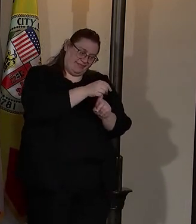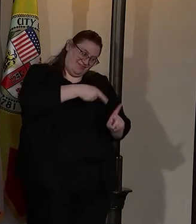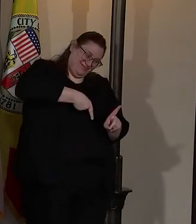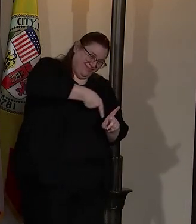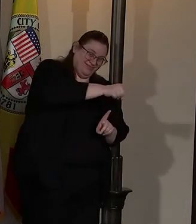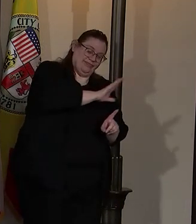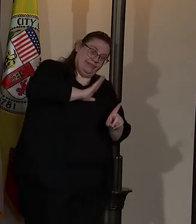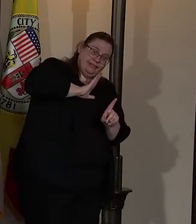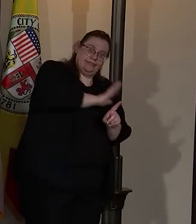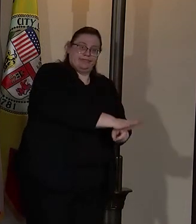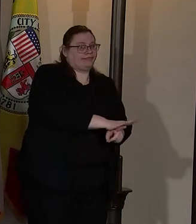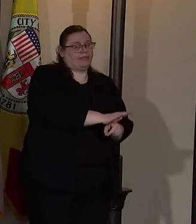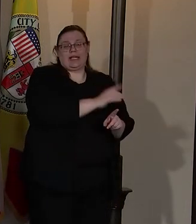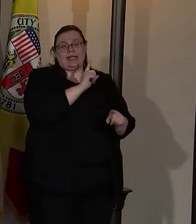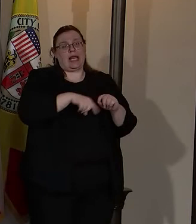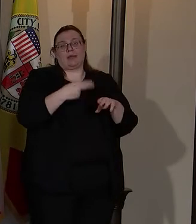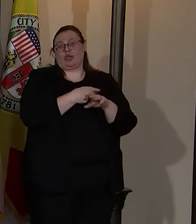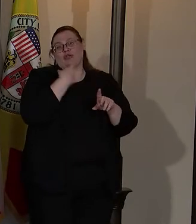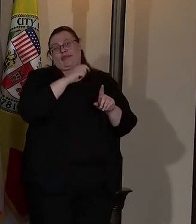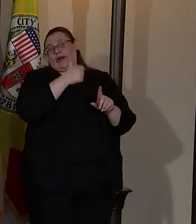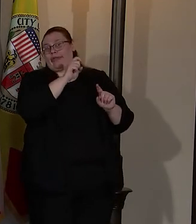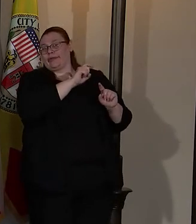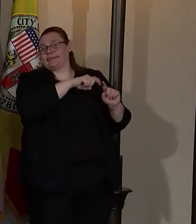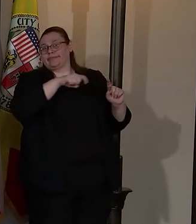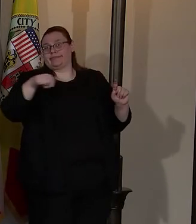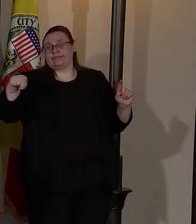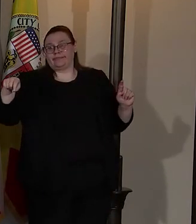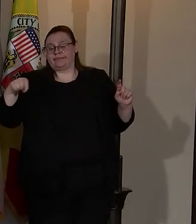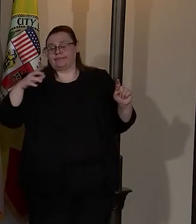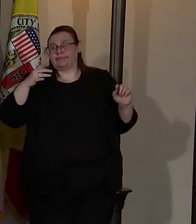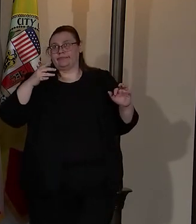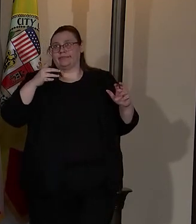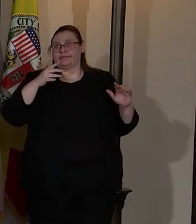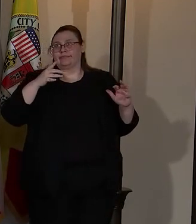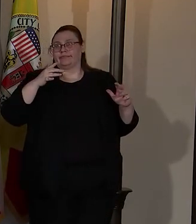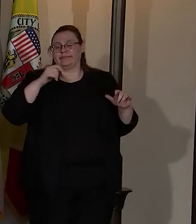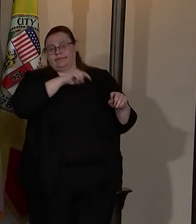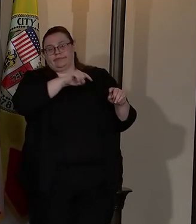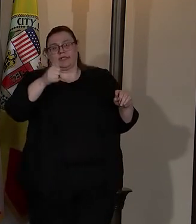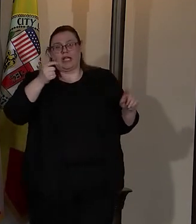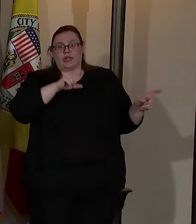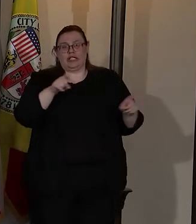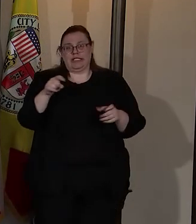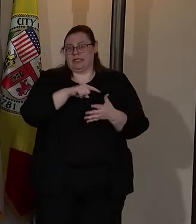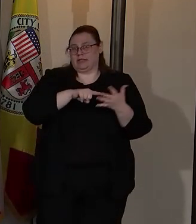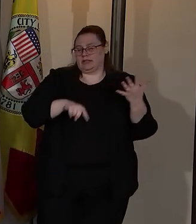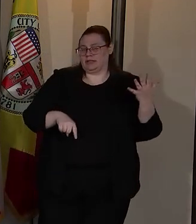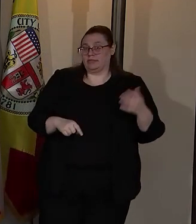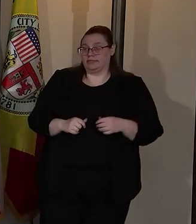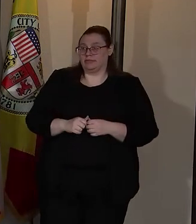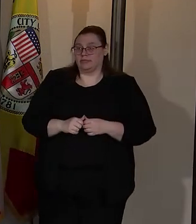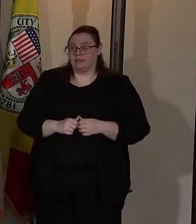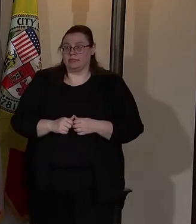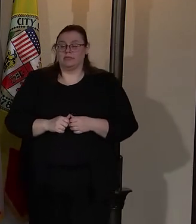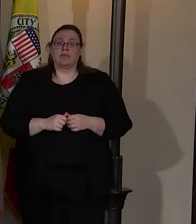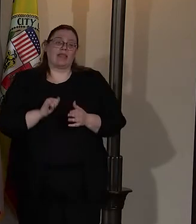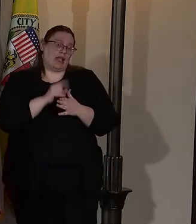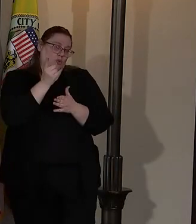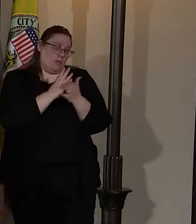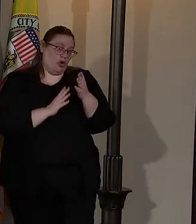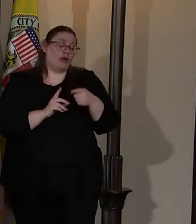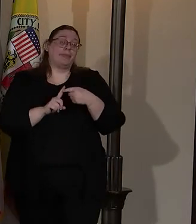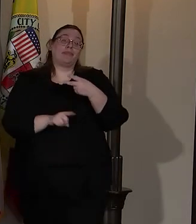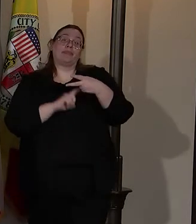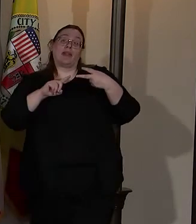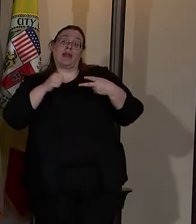not pulled for other needs that are in contest with this. But that's one aspect of it.